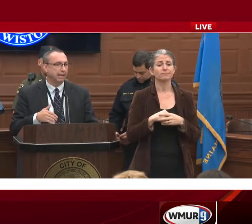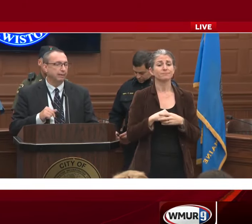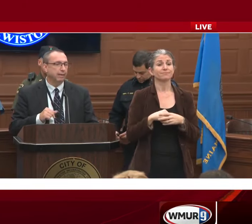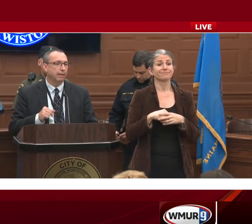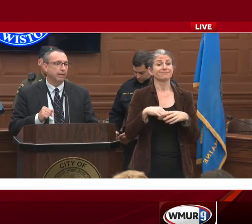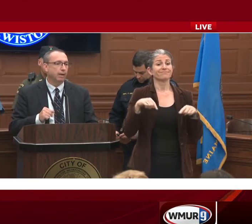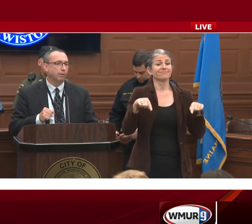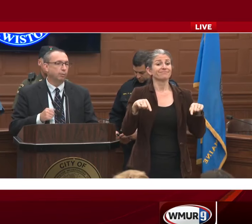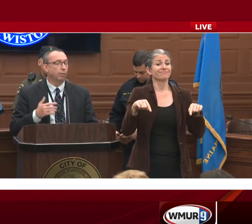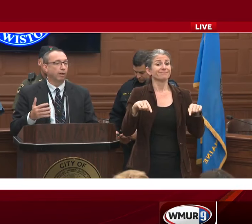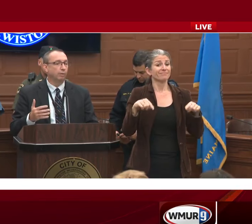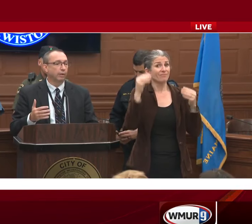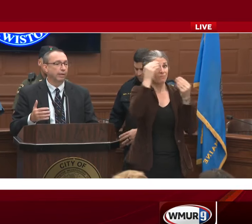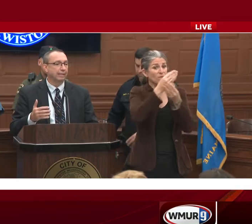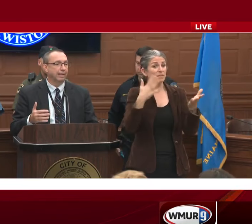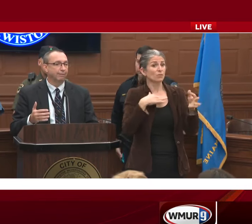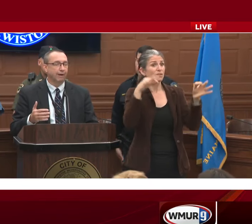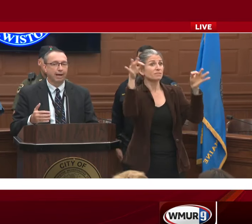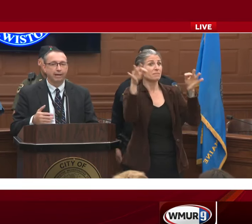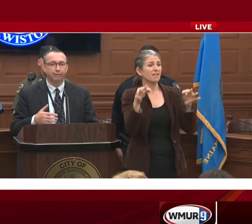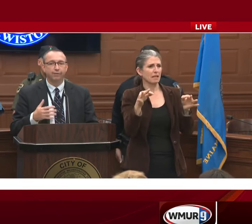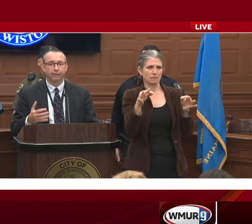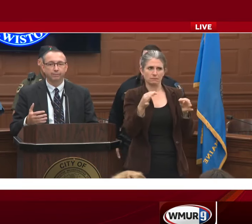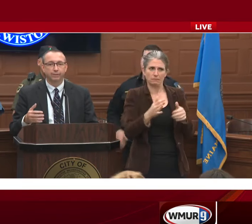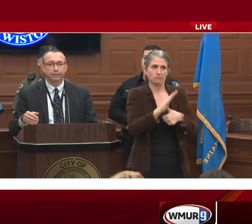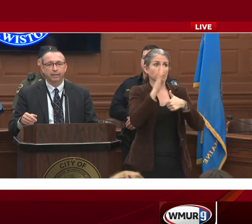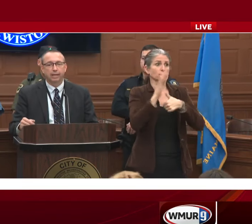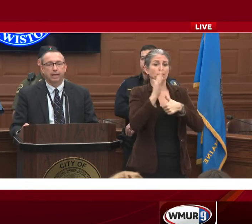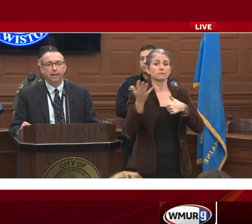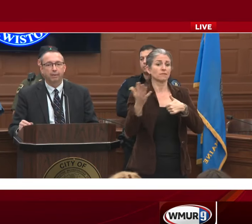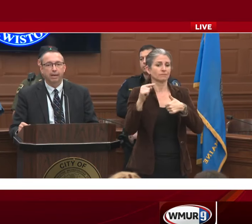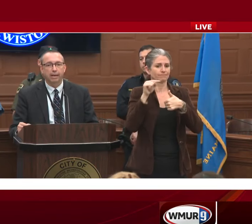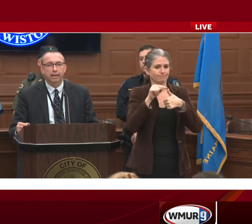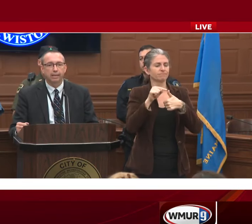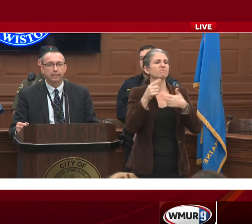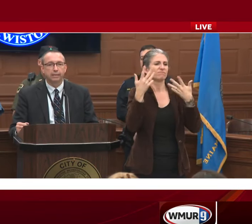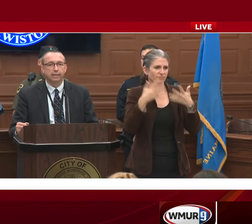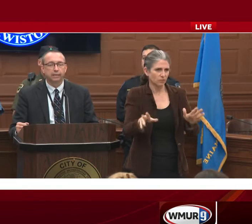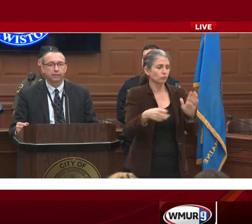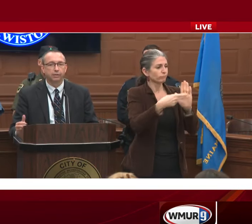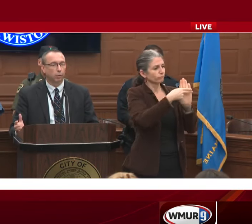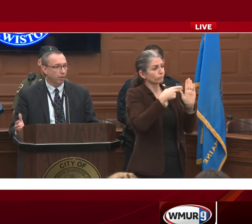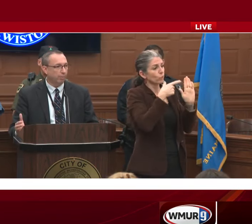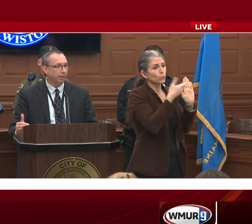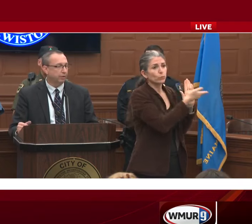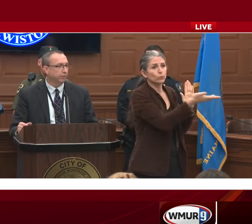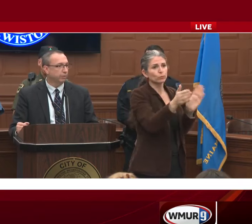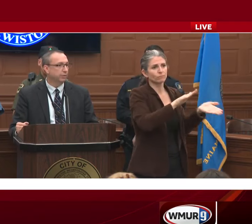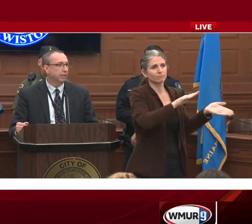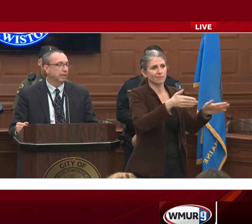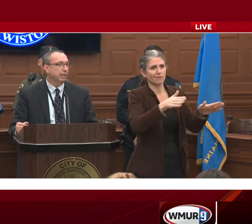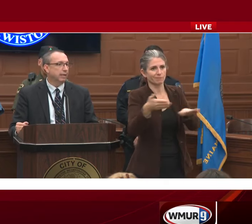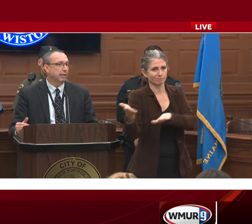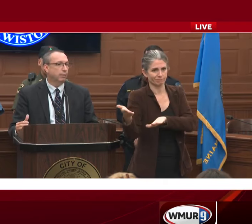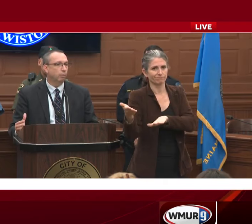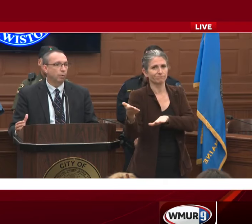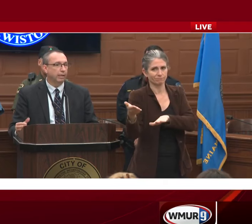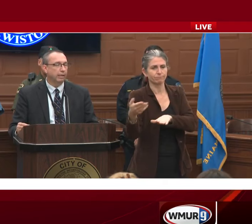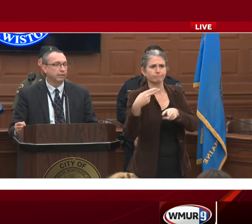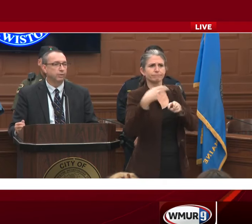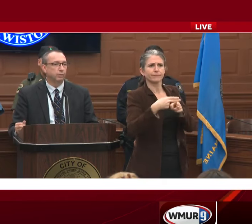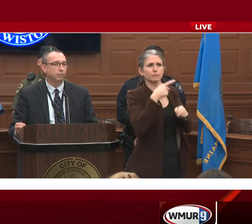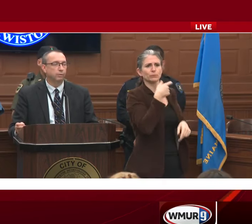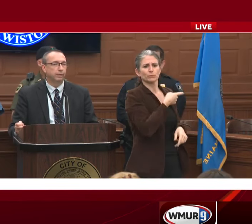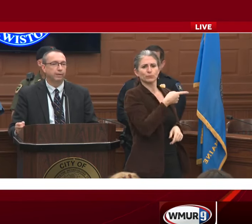in today was we wanted to really identify the victims and show their pictures. We